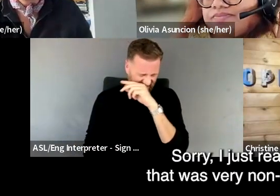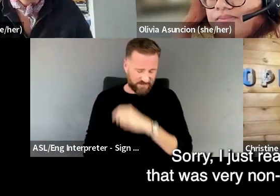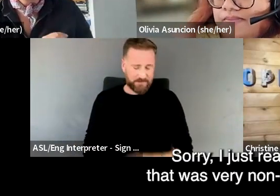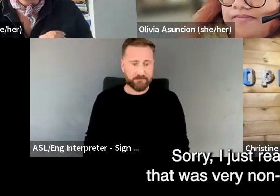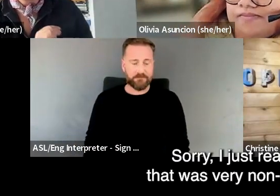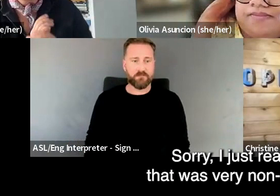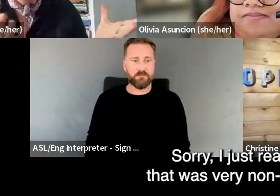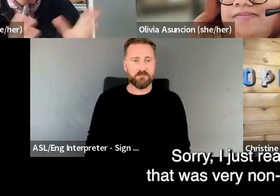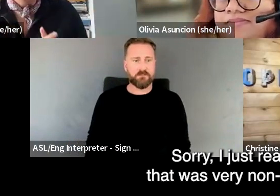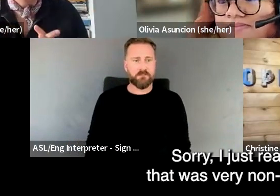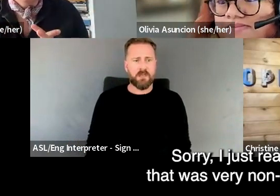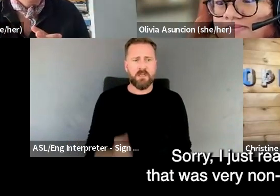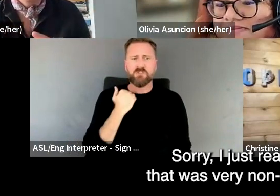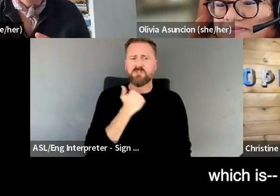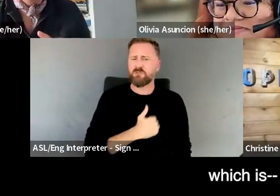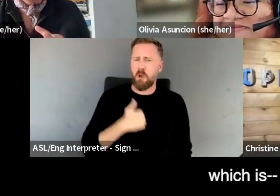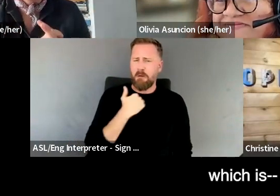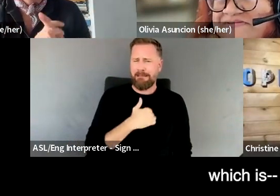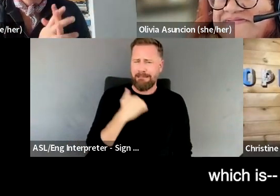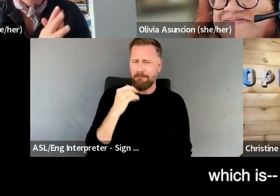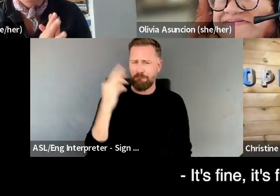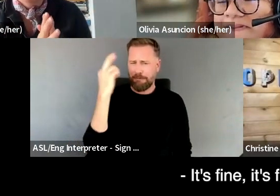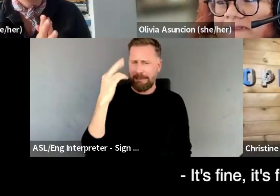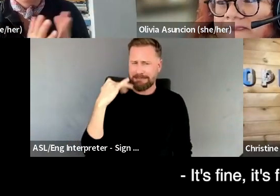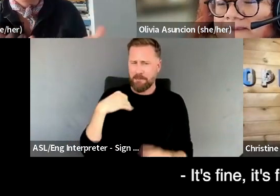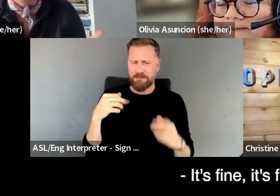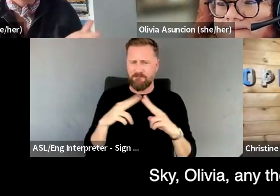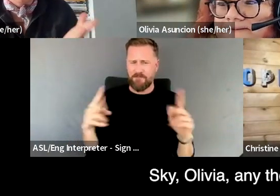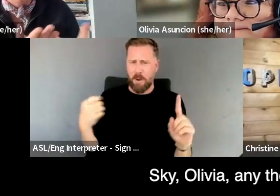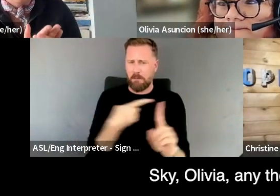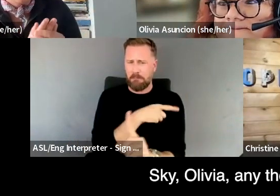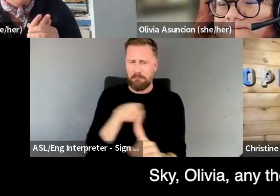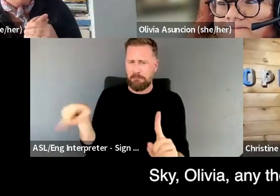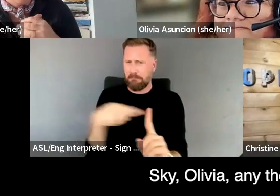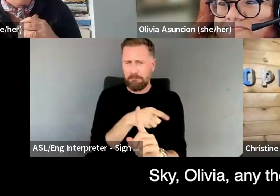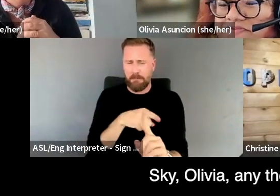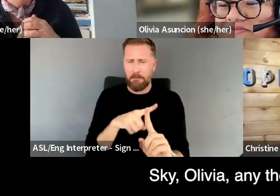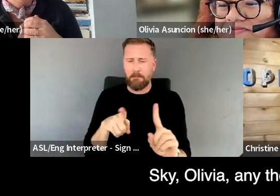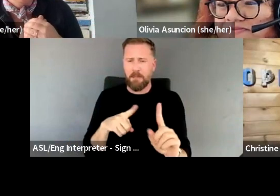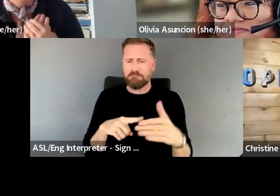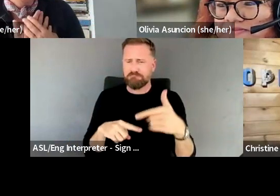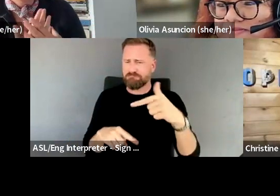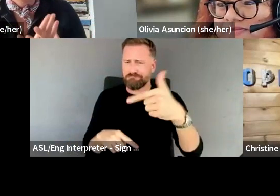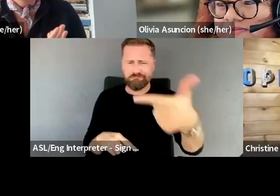Sorry, I just realized that was very non-specific, which is fine. It's fine. Skye, Olivia, any thoughts?